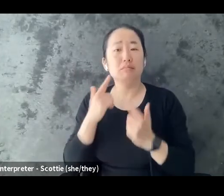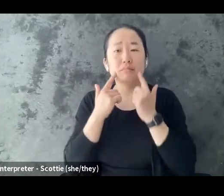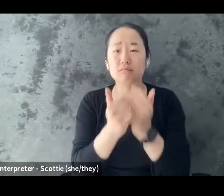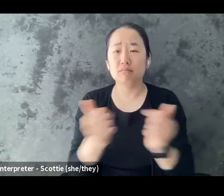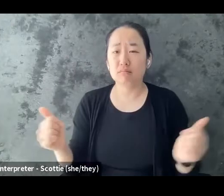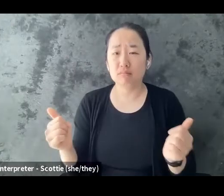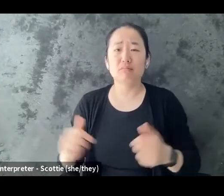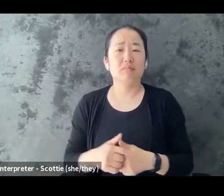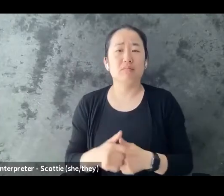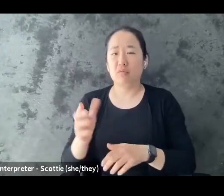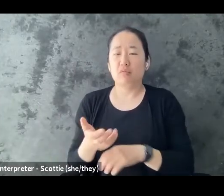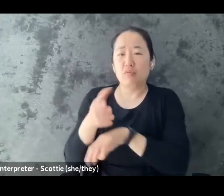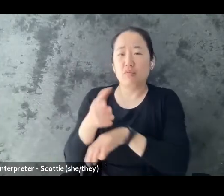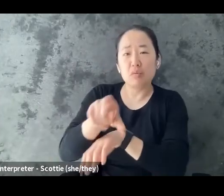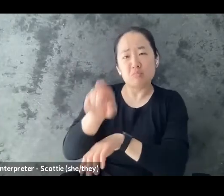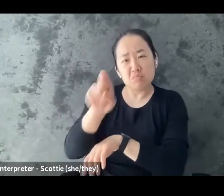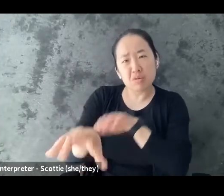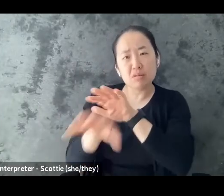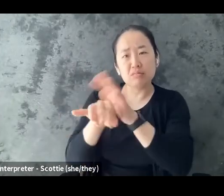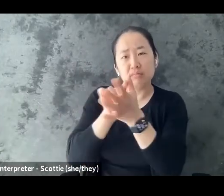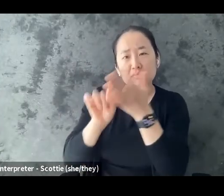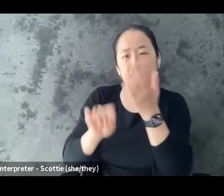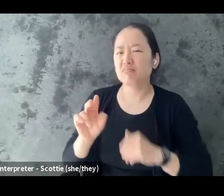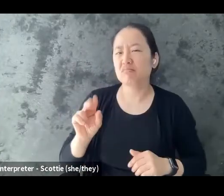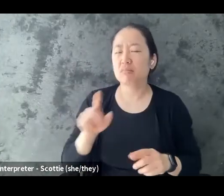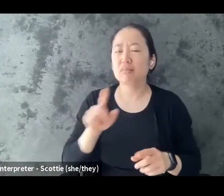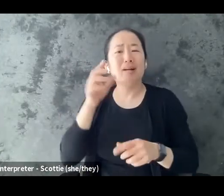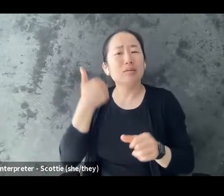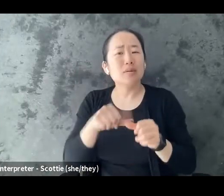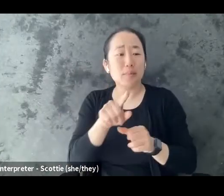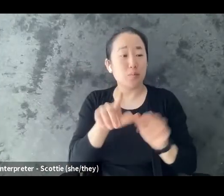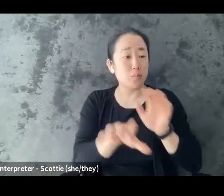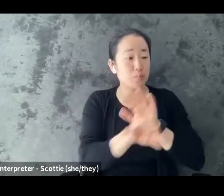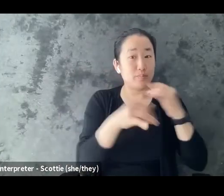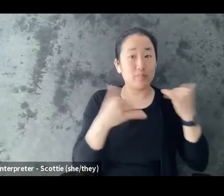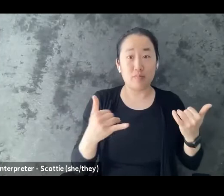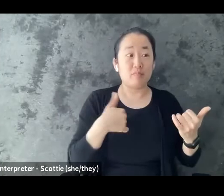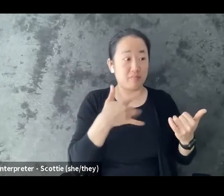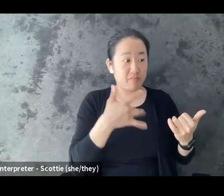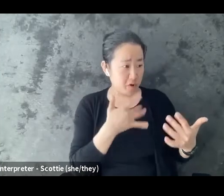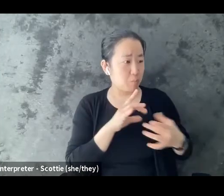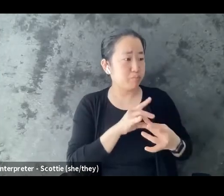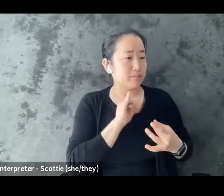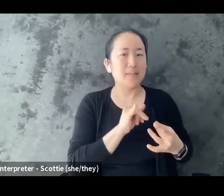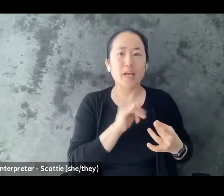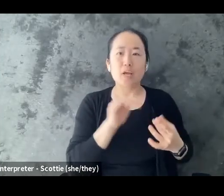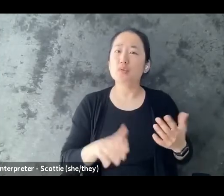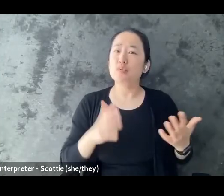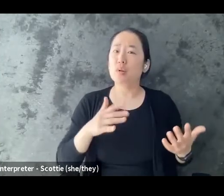And that, again, is always subject to change as you grow. And maybe for the details that you might